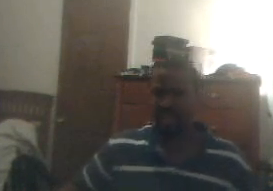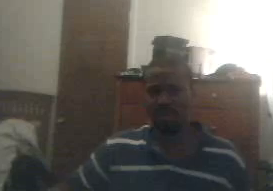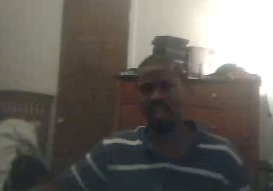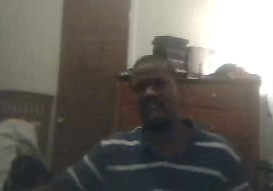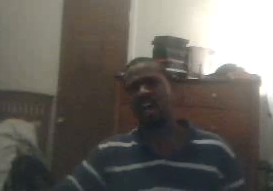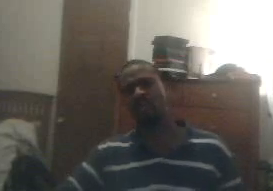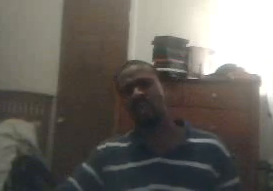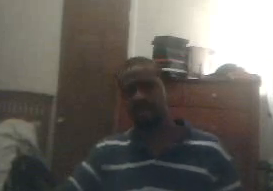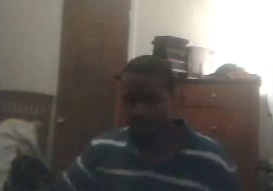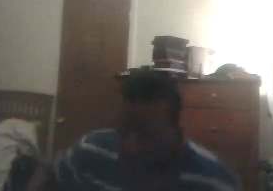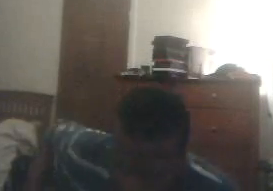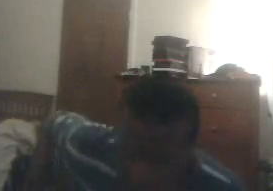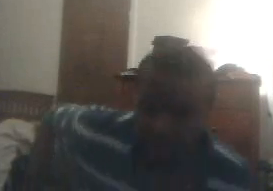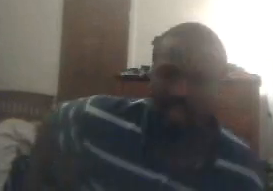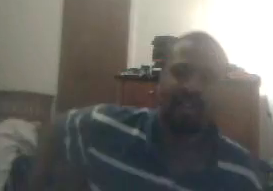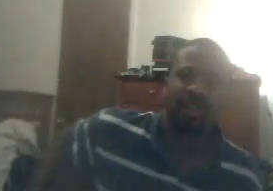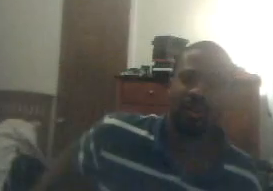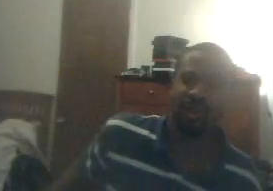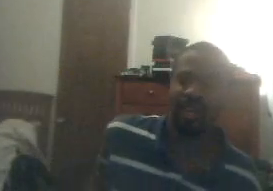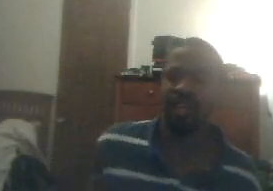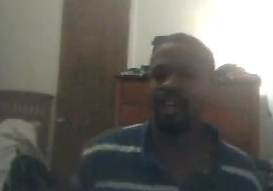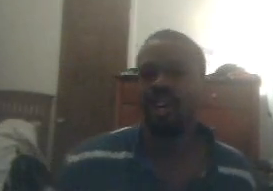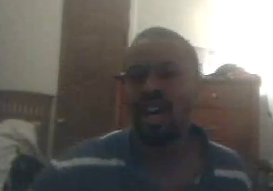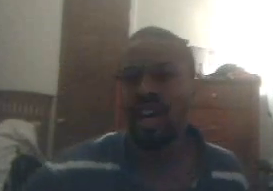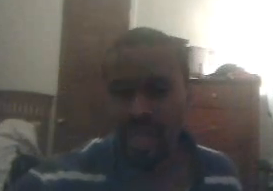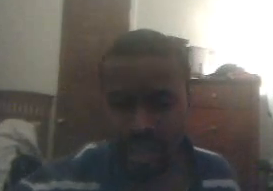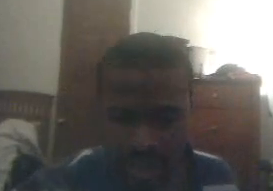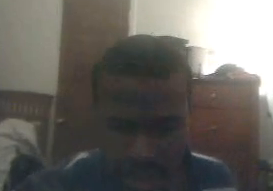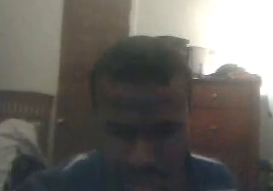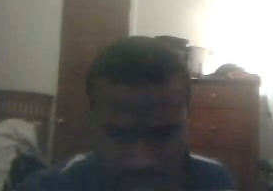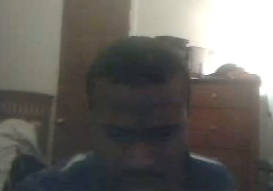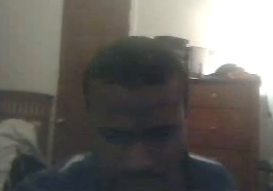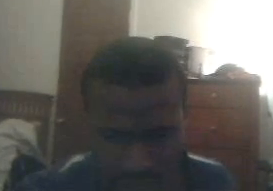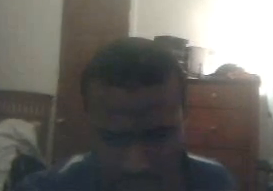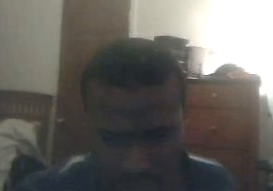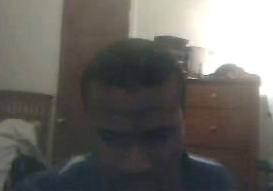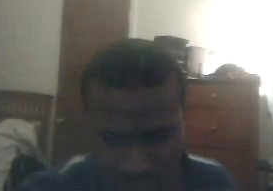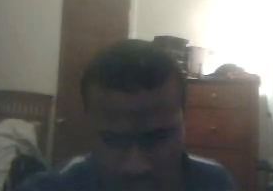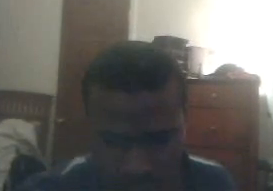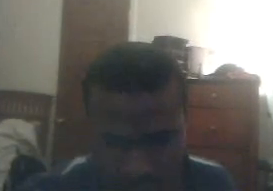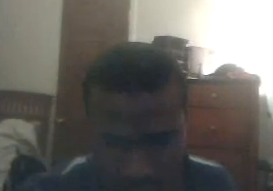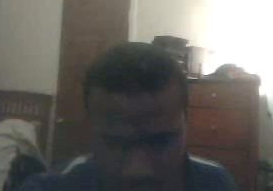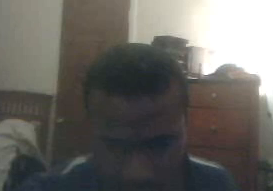anyway, I'll be right back with the final thought, okay? All right. back with the final thought, okay?